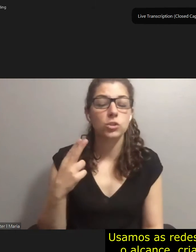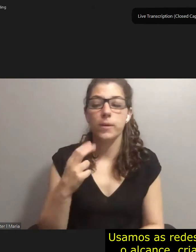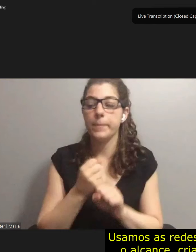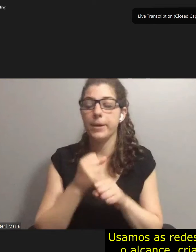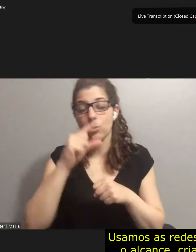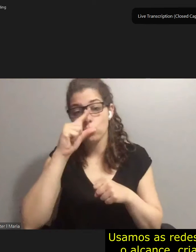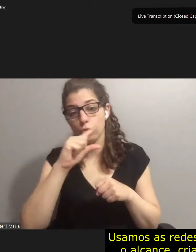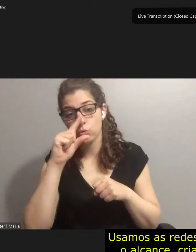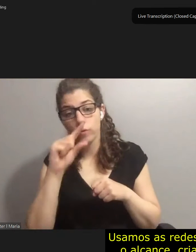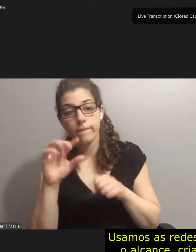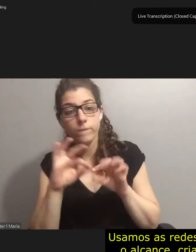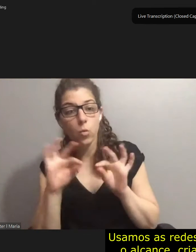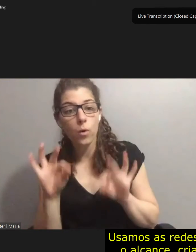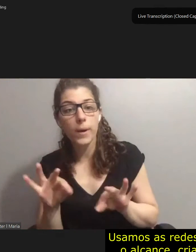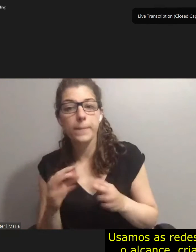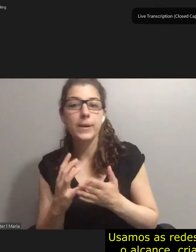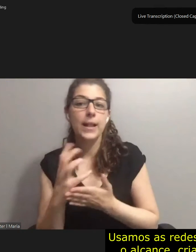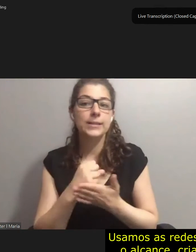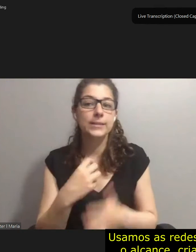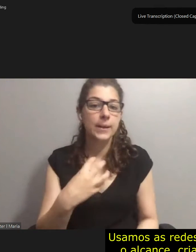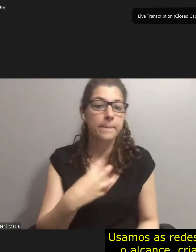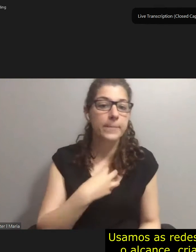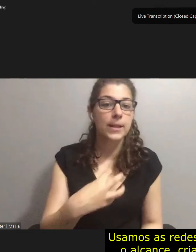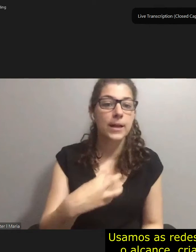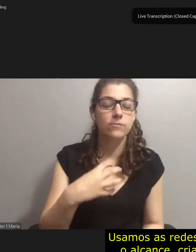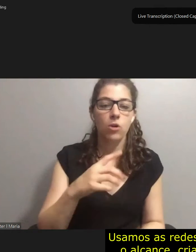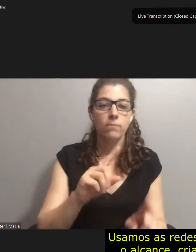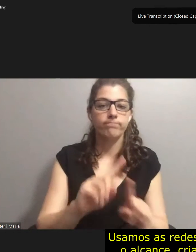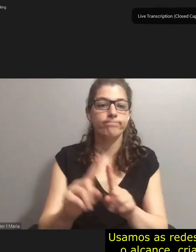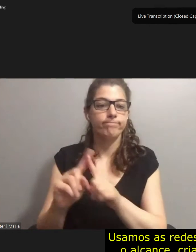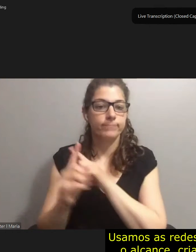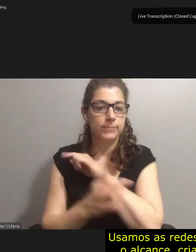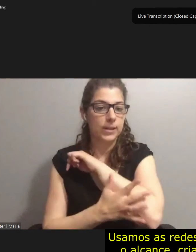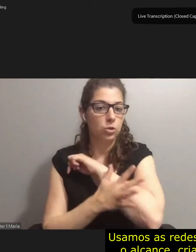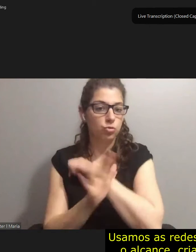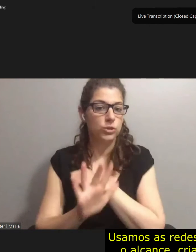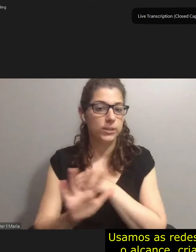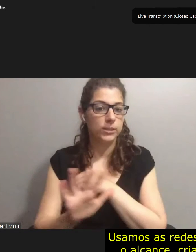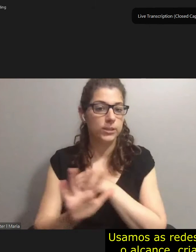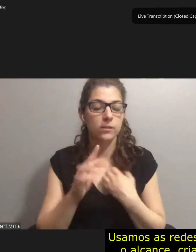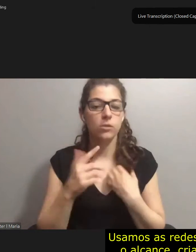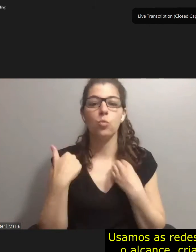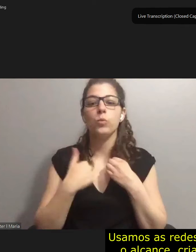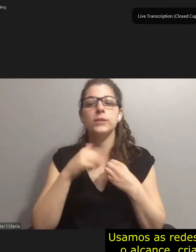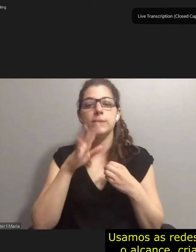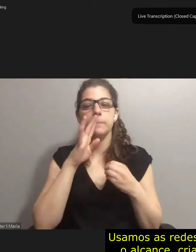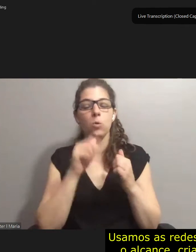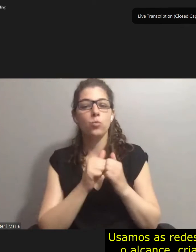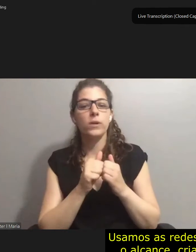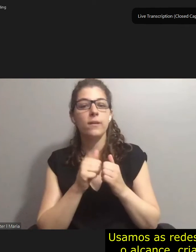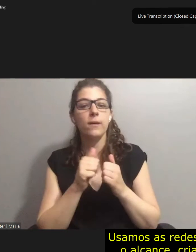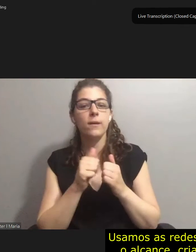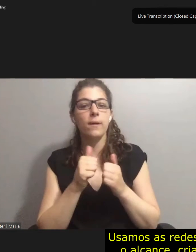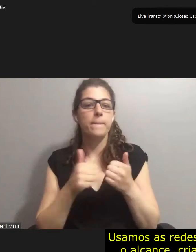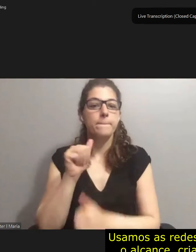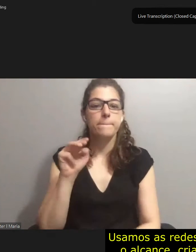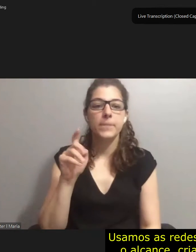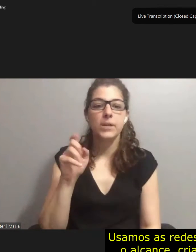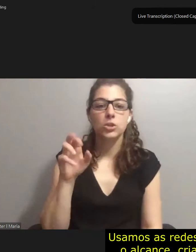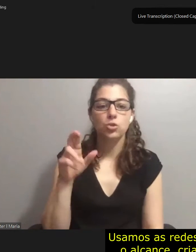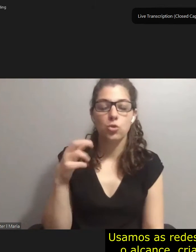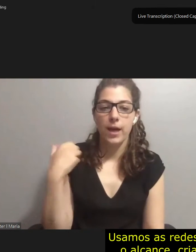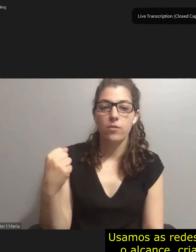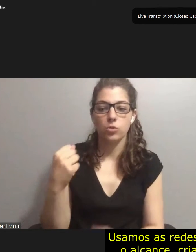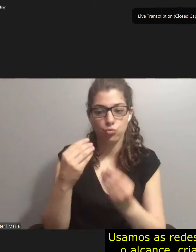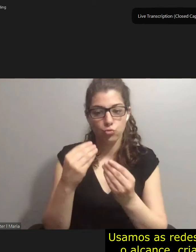collected complaints from all of the country. We spoke with the Minister of Health to solve this lack of